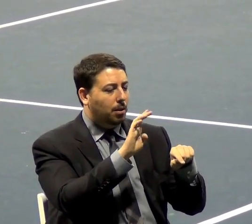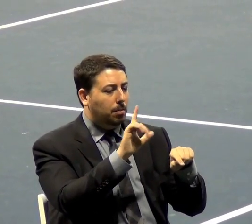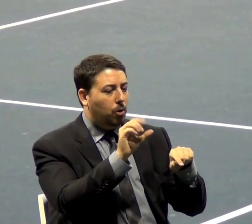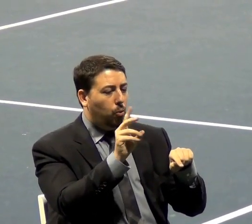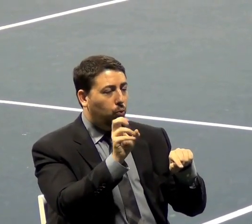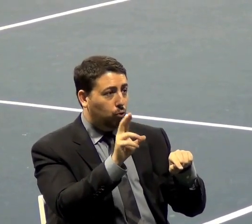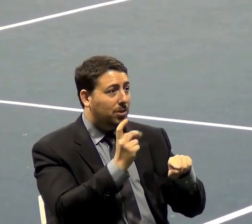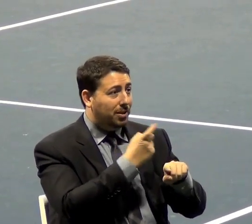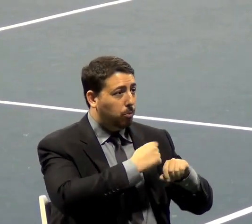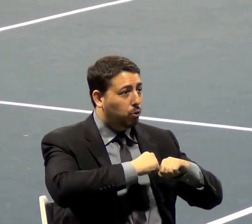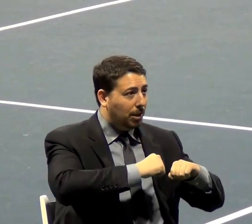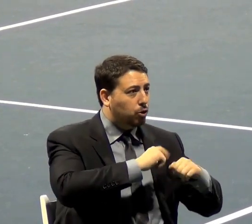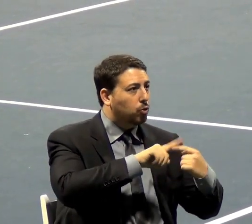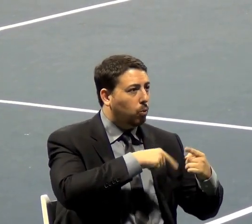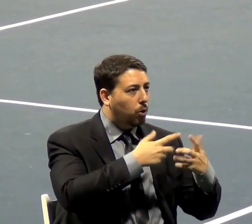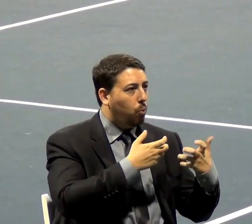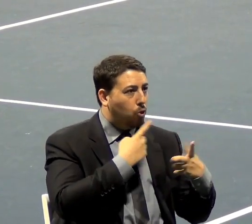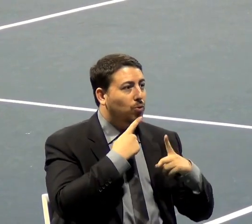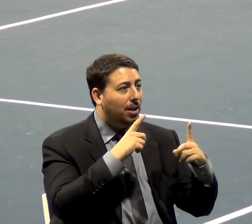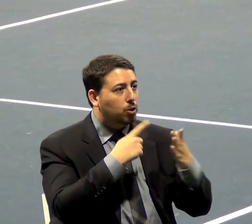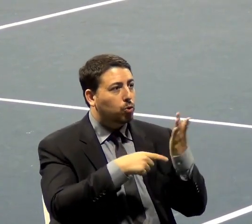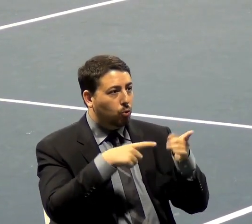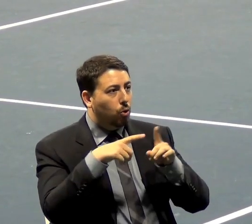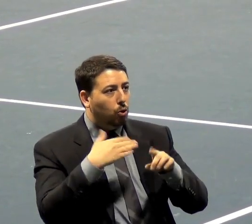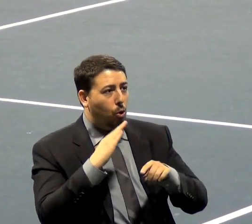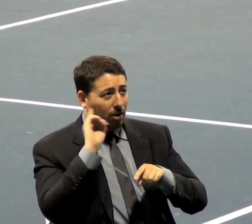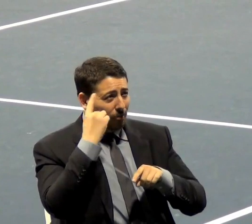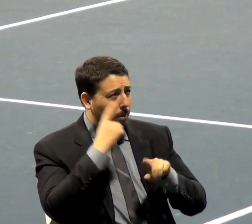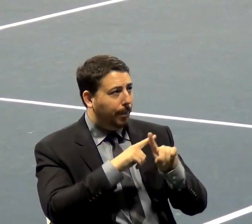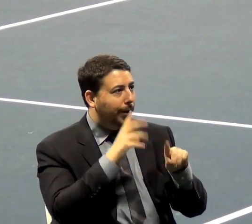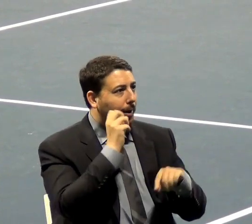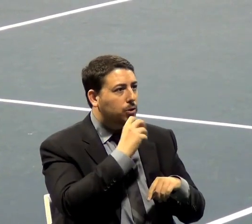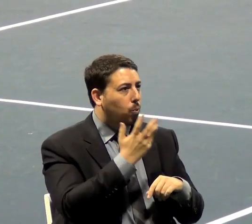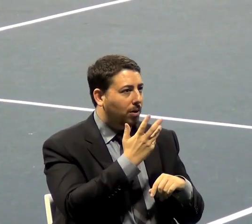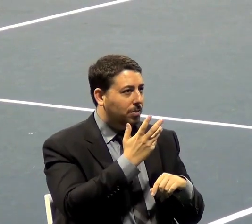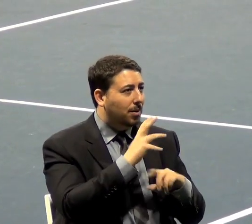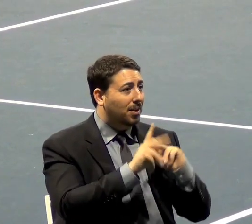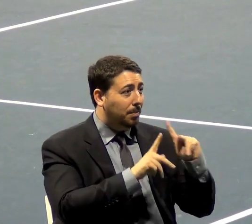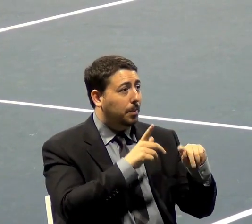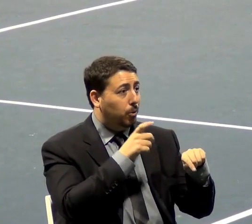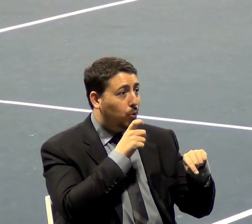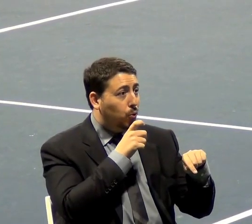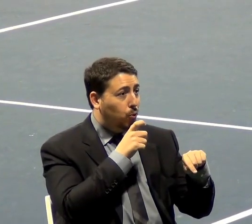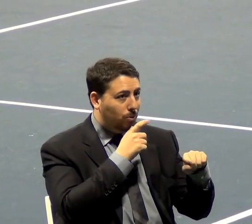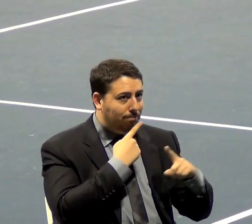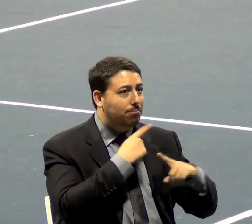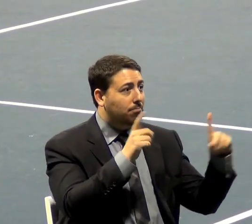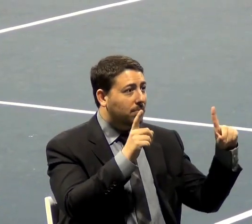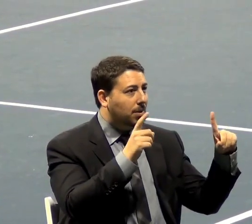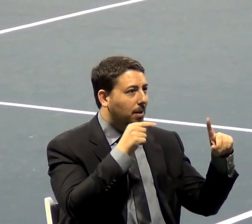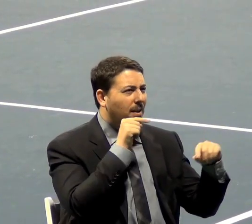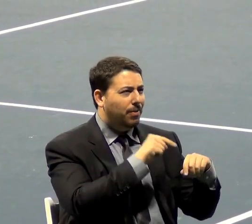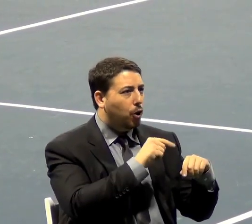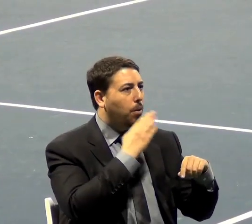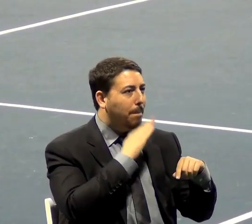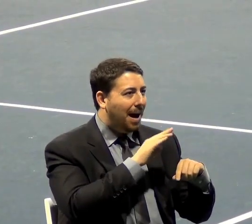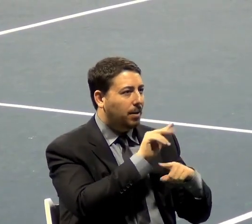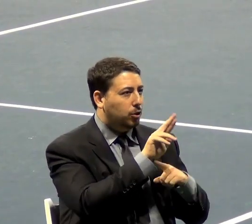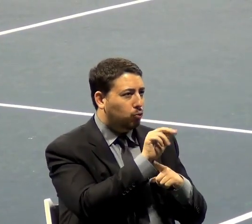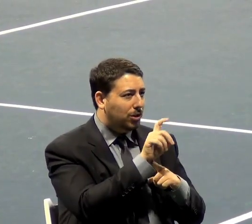what's really going on in our government. But guess what? The whistleblowers are mistreated when they do give us this information because they